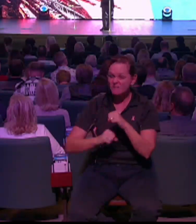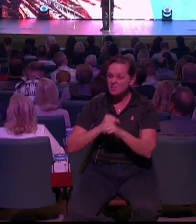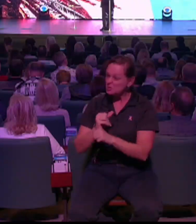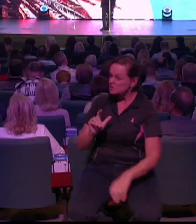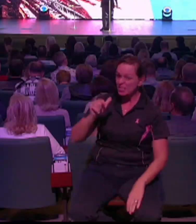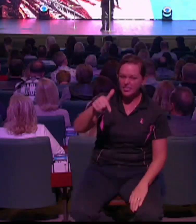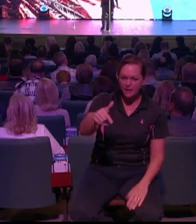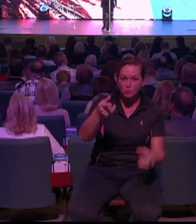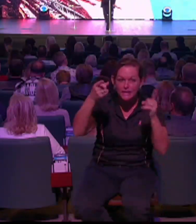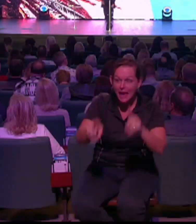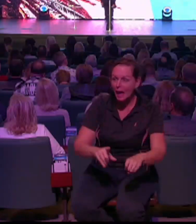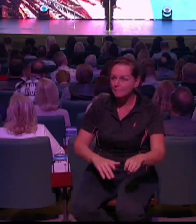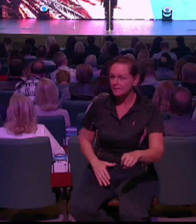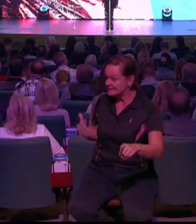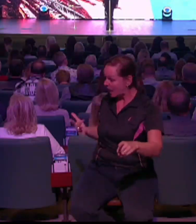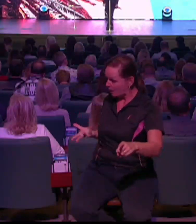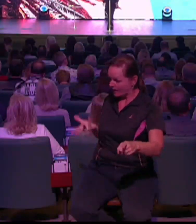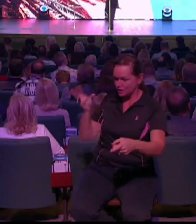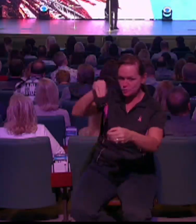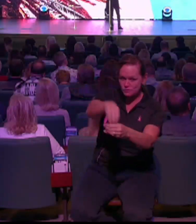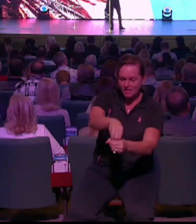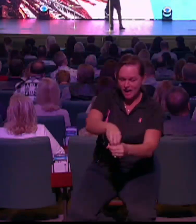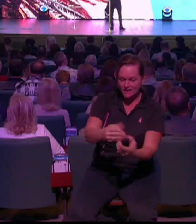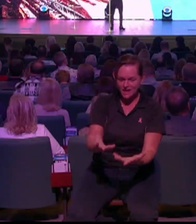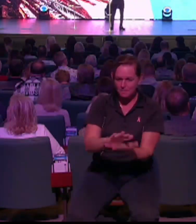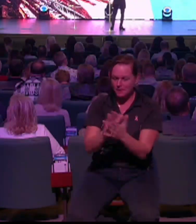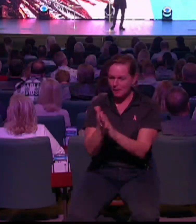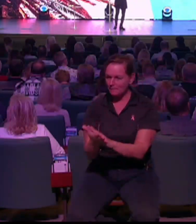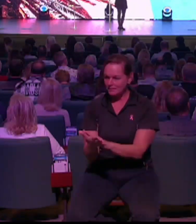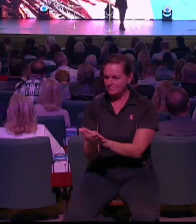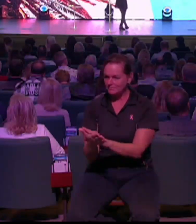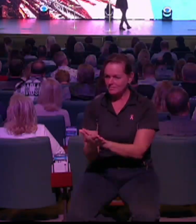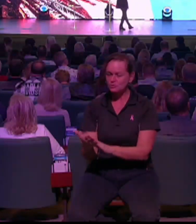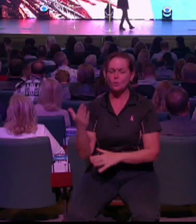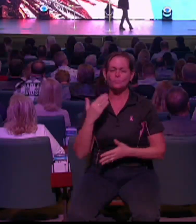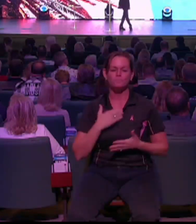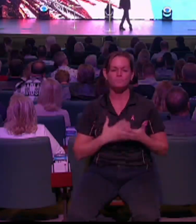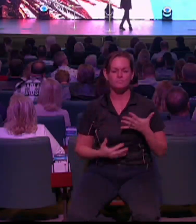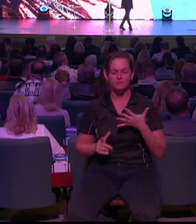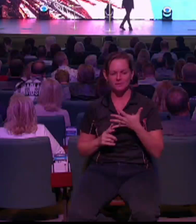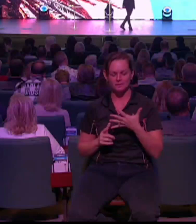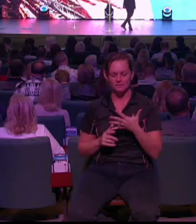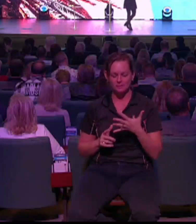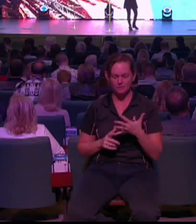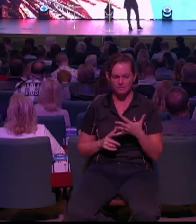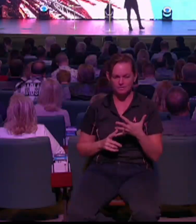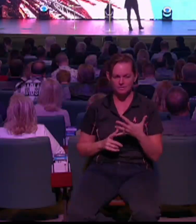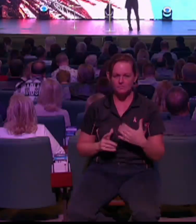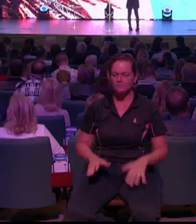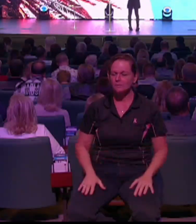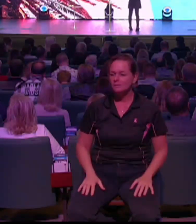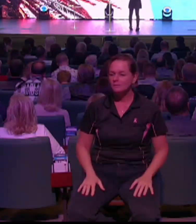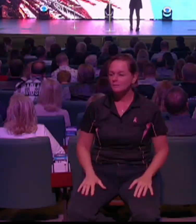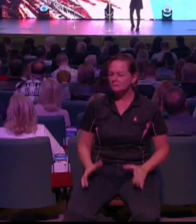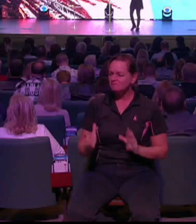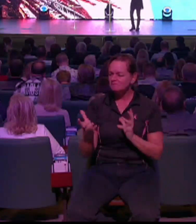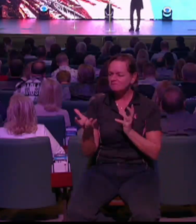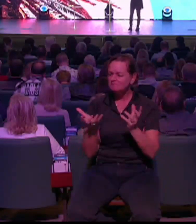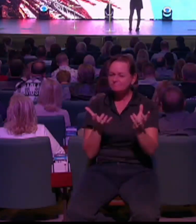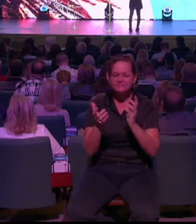And then the last thing is, vision requires the right conversations with the right people. I'm just going to go